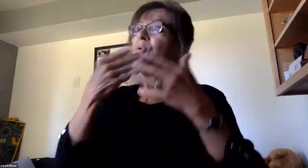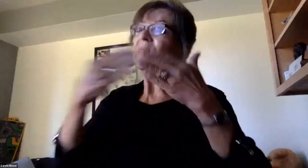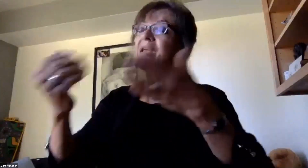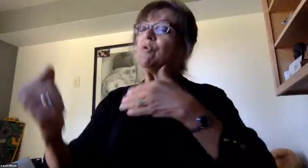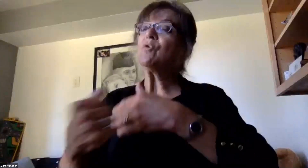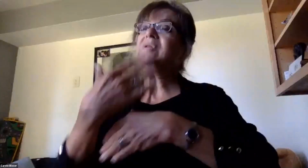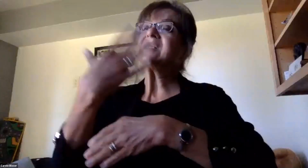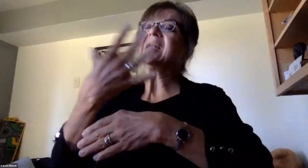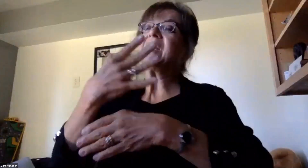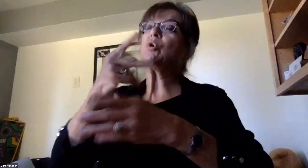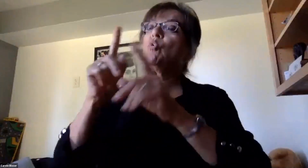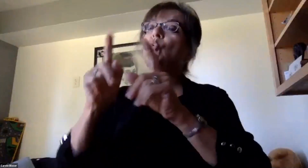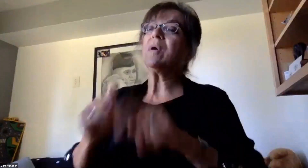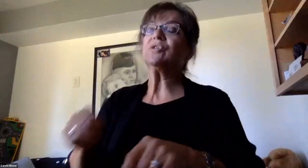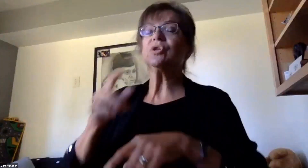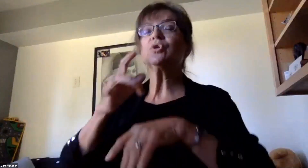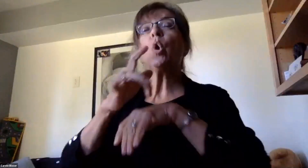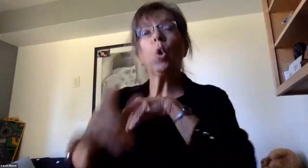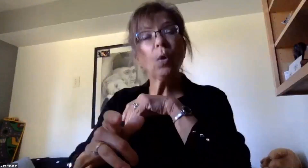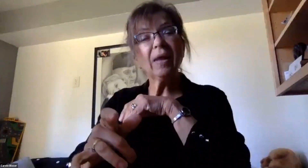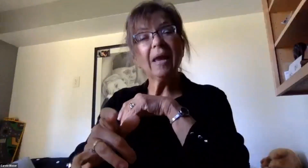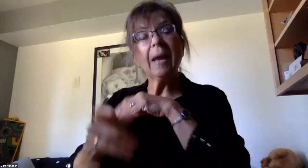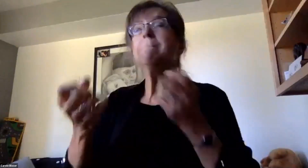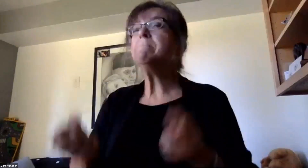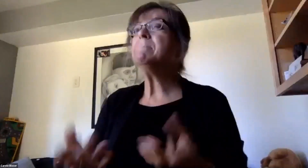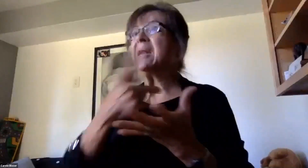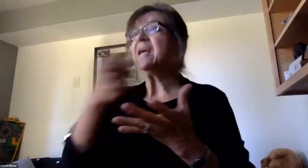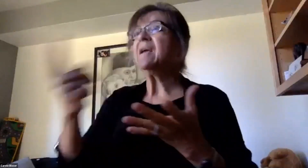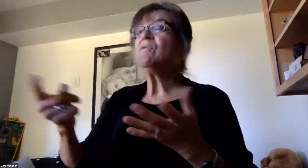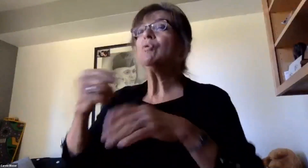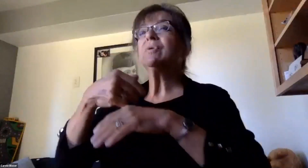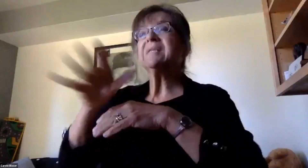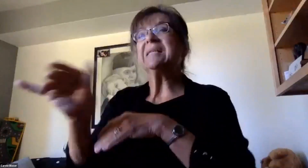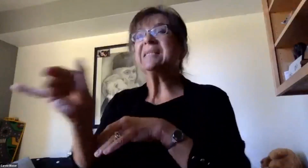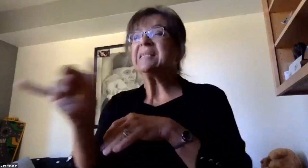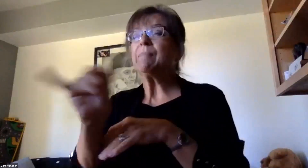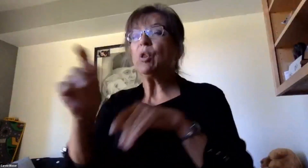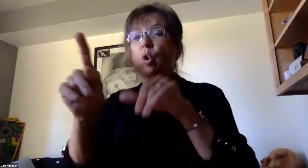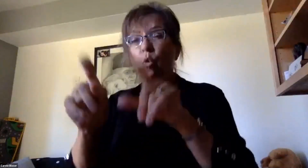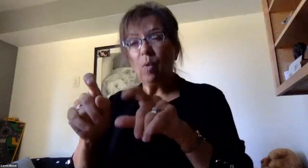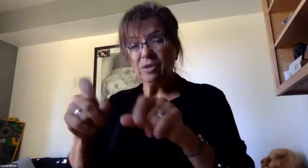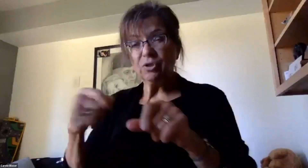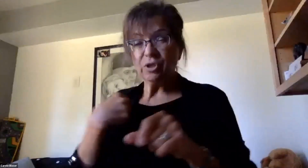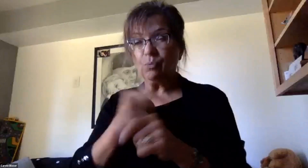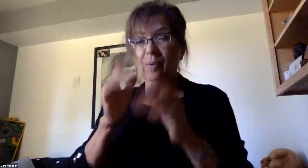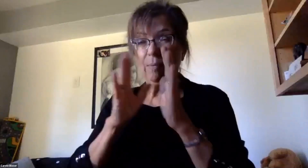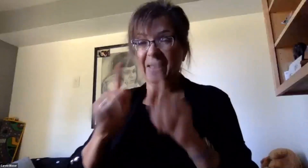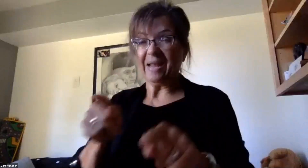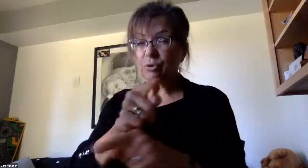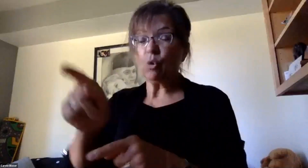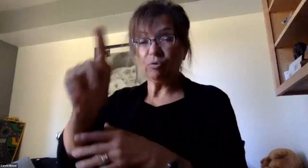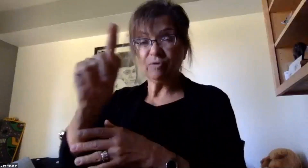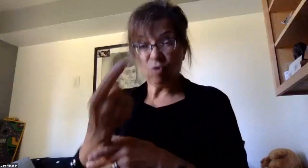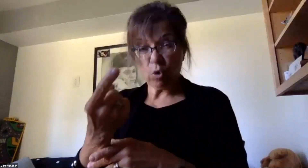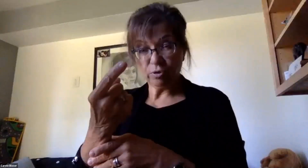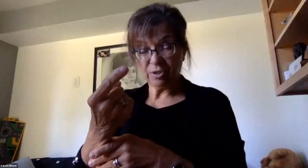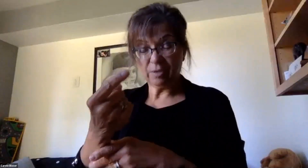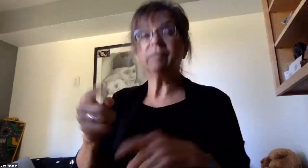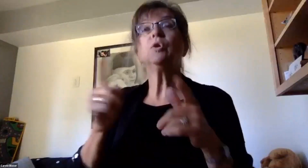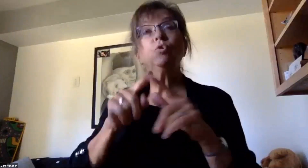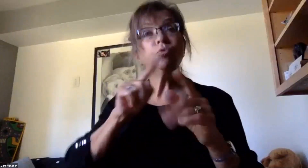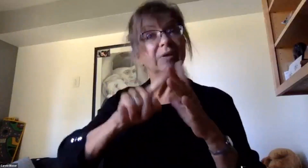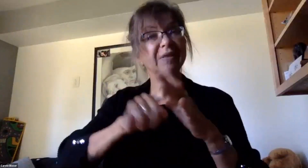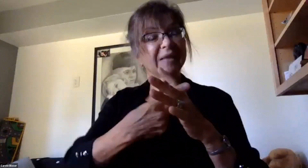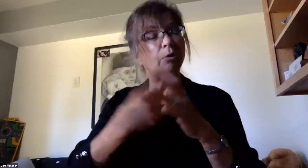advance. Because many of you submitted similar questions, we will focus on answering those questions first. And to begin with, so many of our